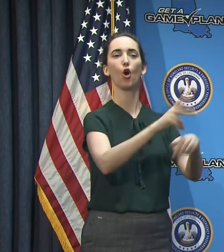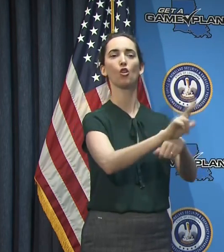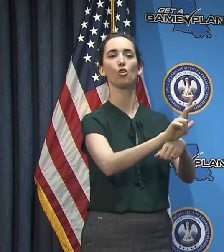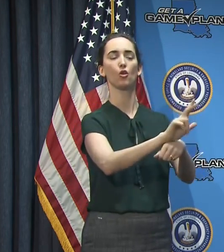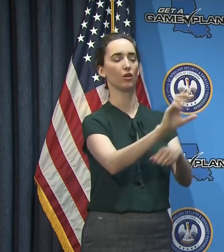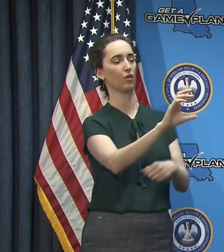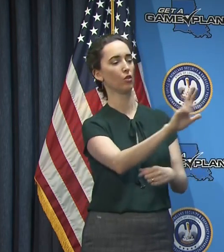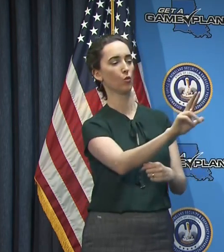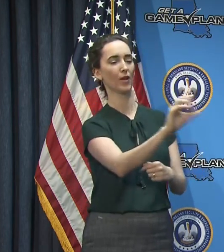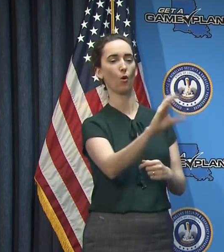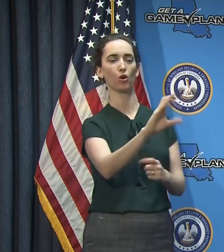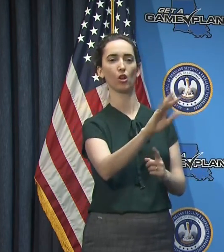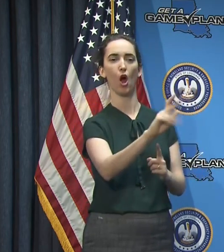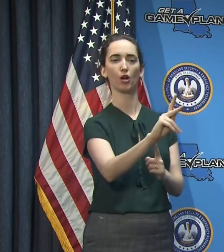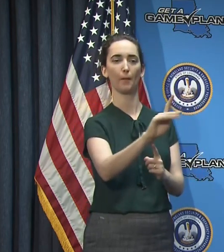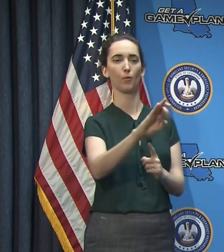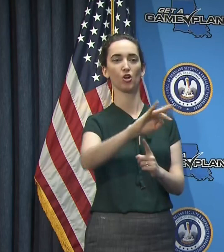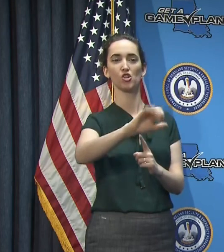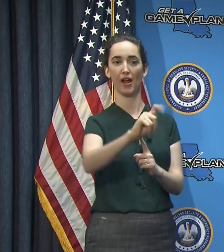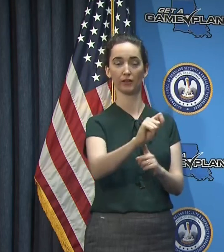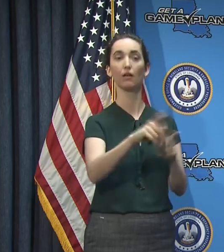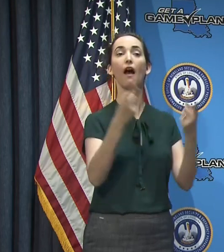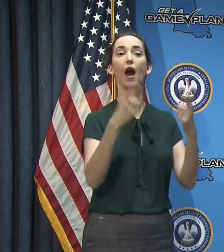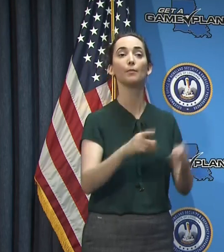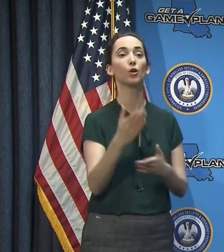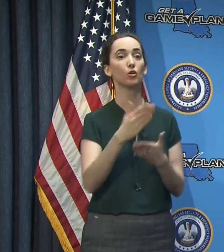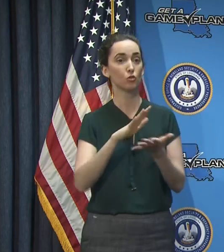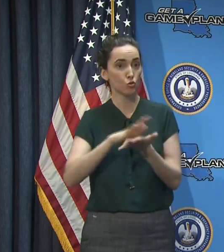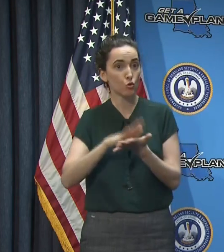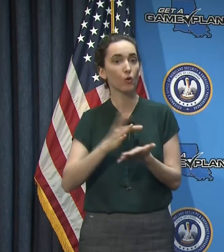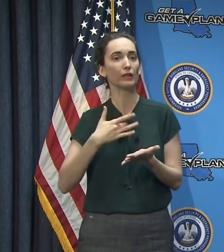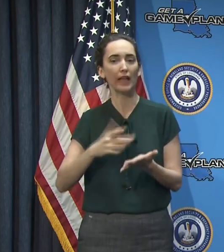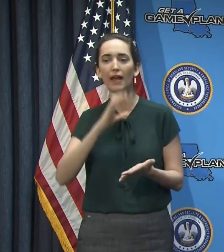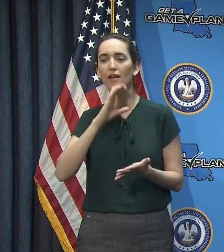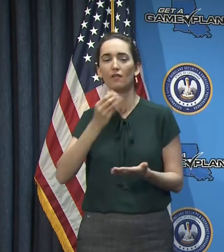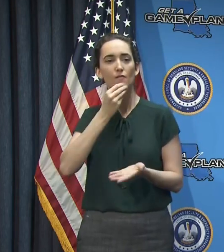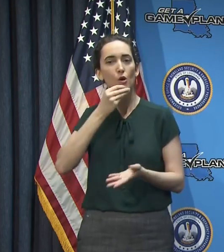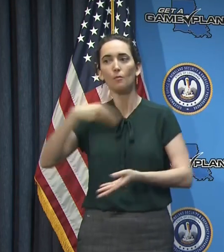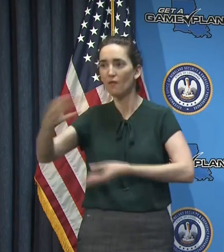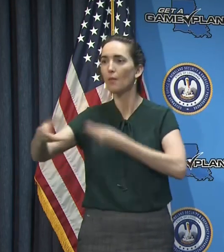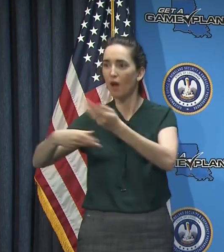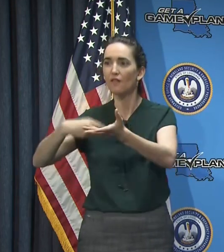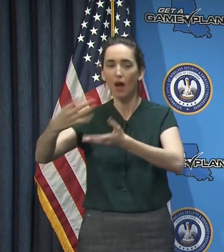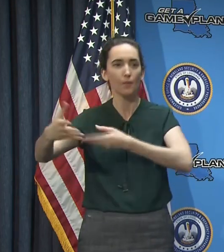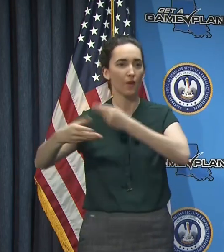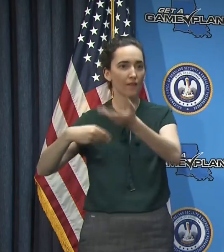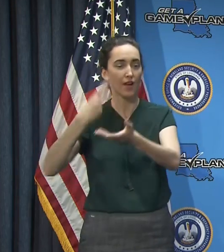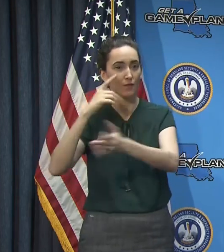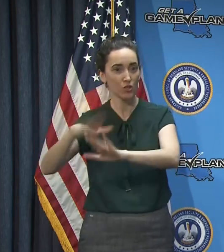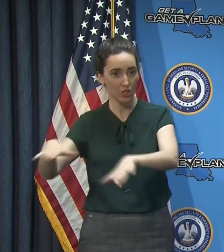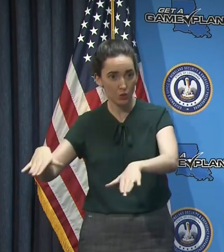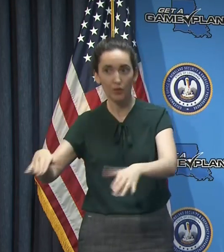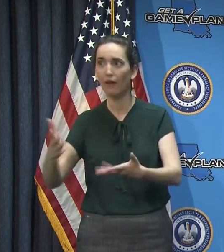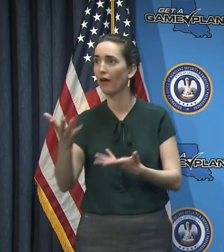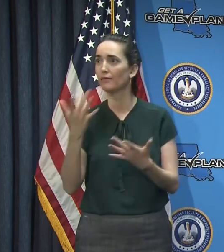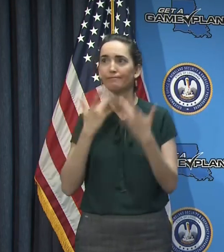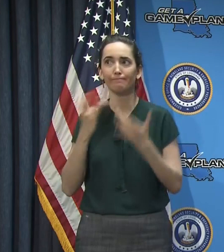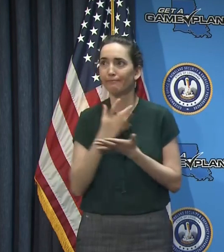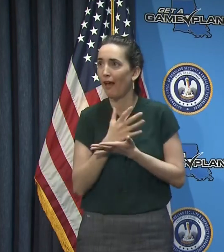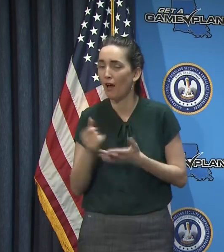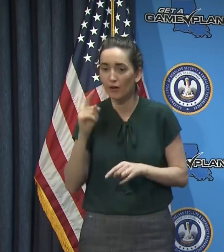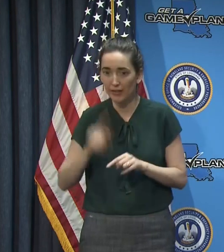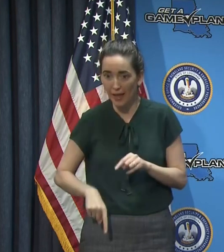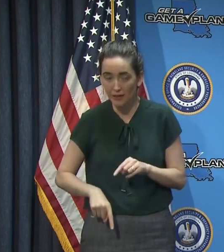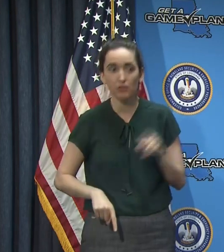some public school systems were no longer able to continue their cafeteria services. And with these funds, they will be able to reach 30